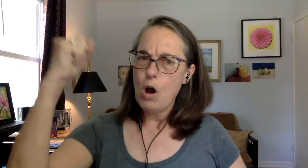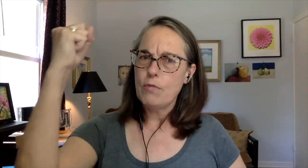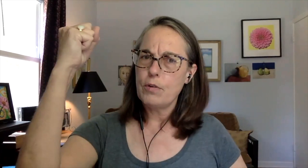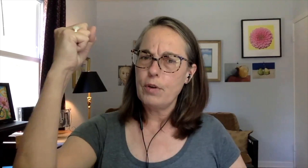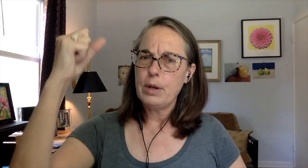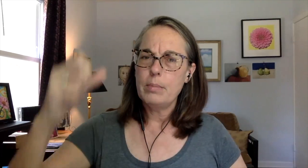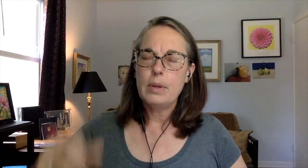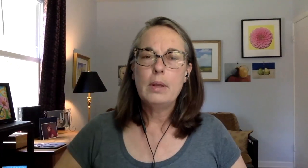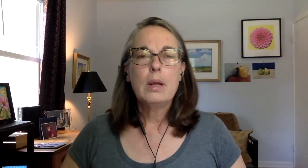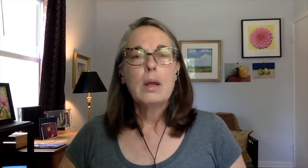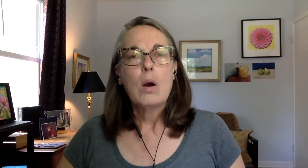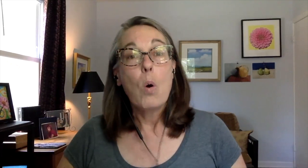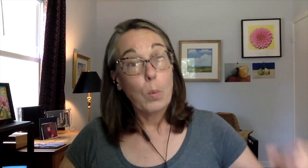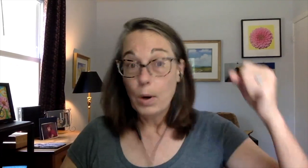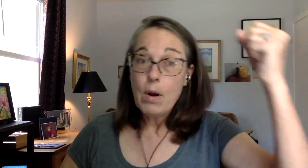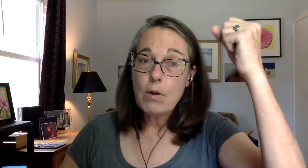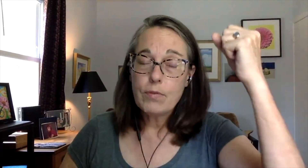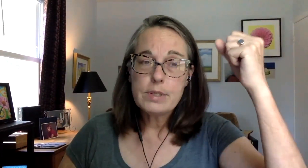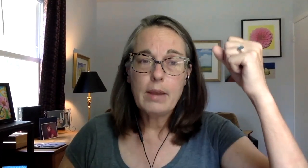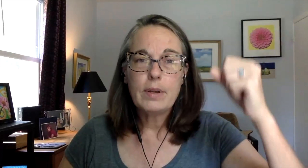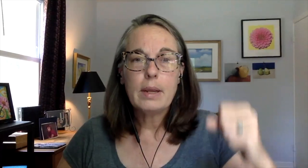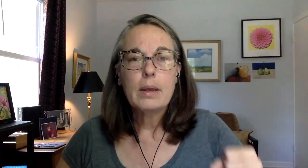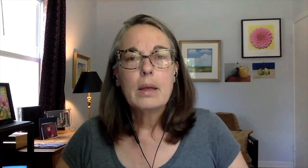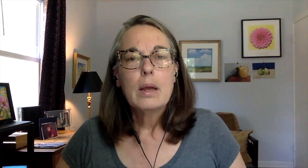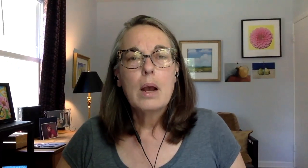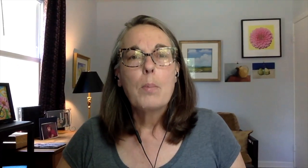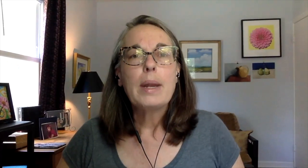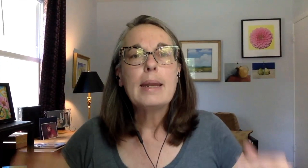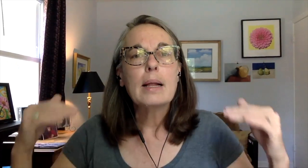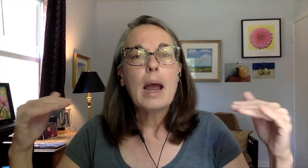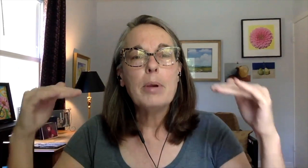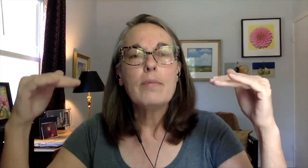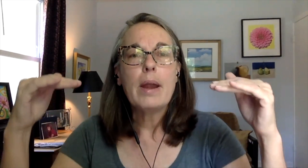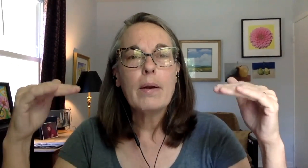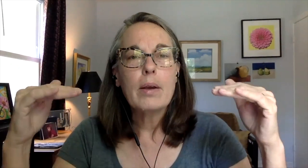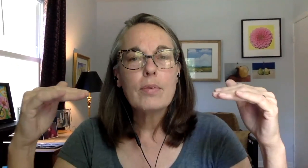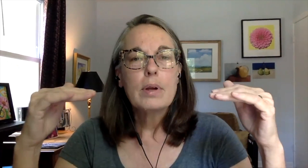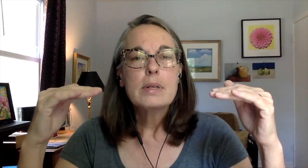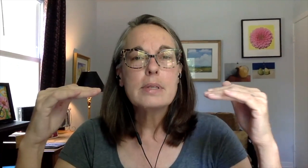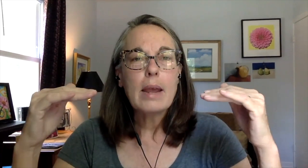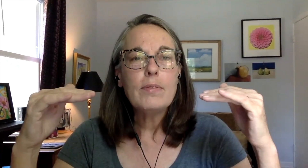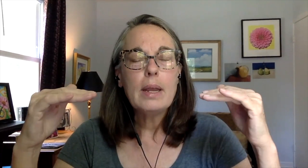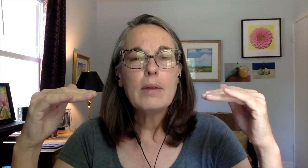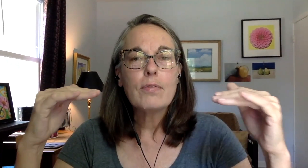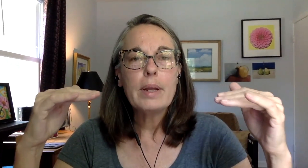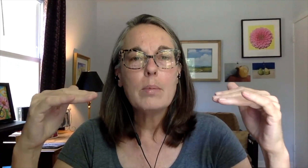we're all for freedom, or we're all for safety. But in a collaborative narrative, safety and freedom